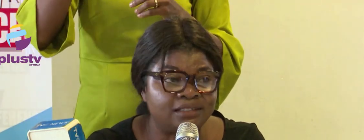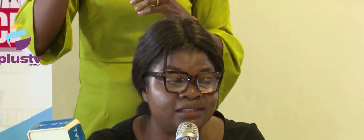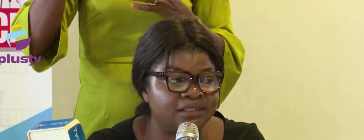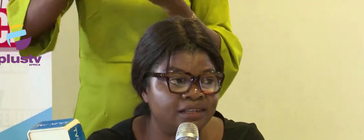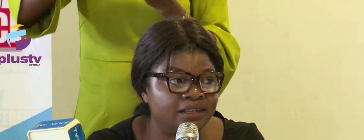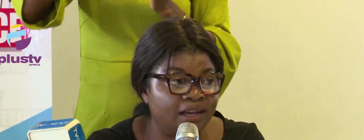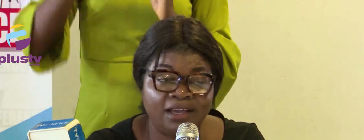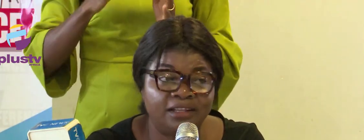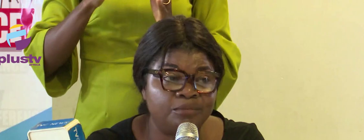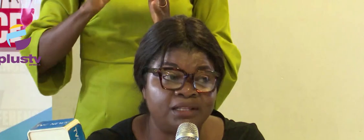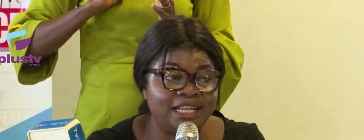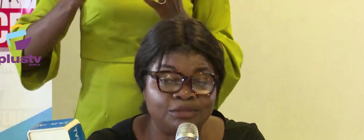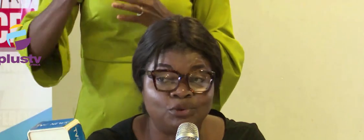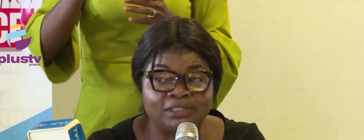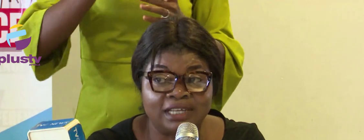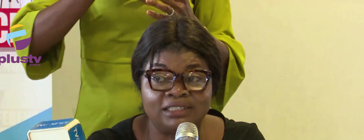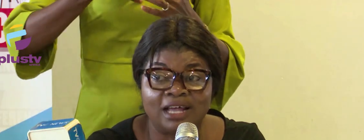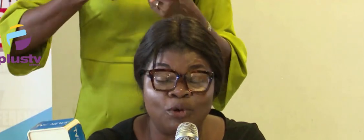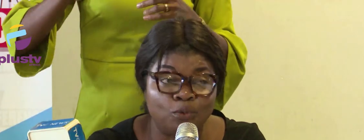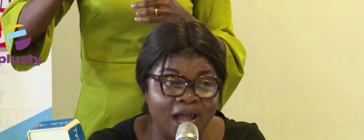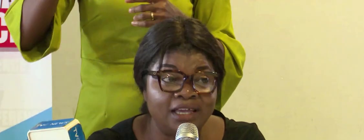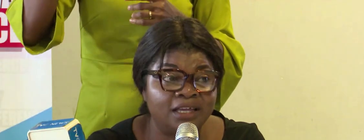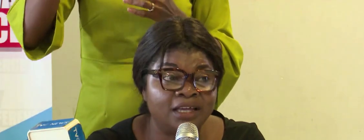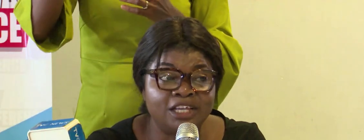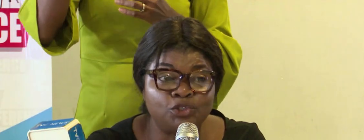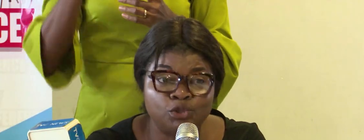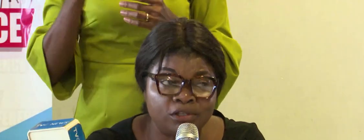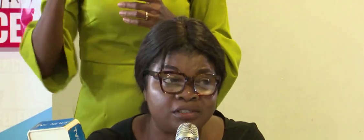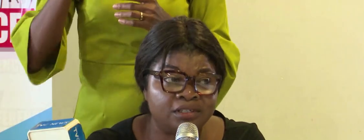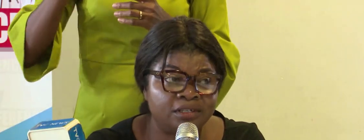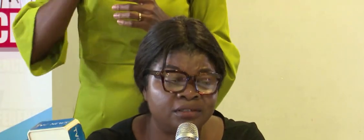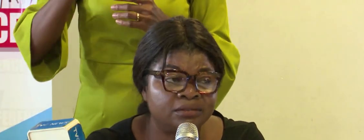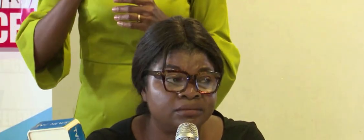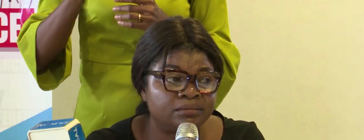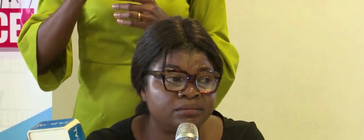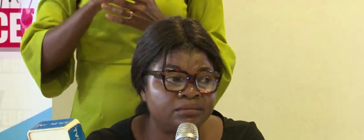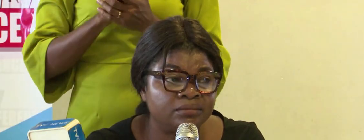the students, and gather them and let them understand why they should not.